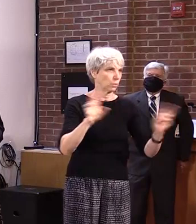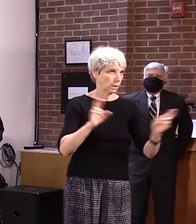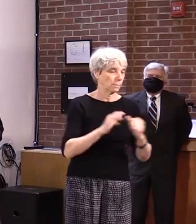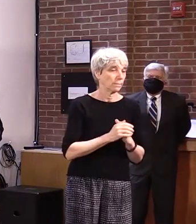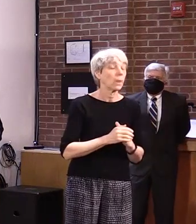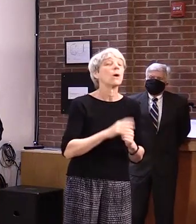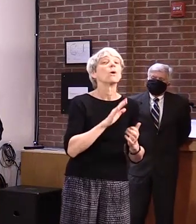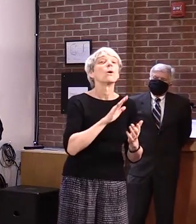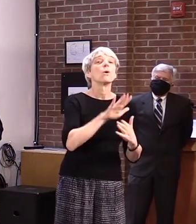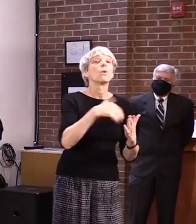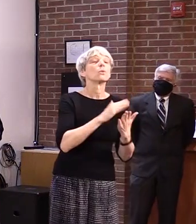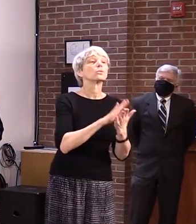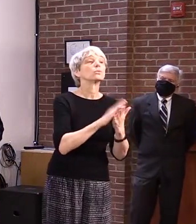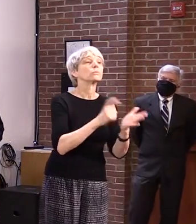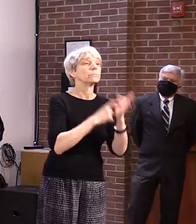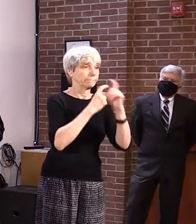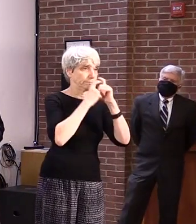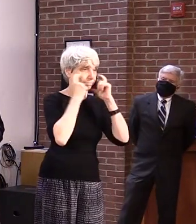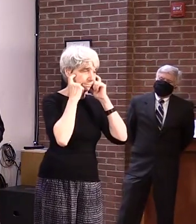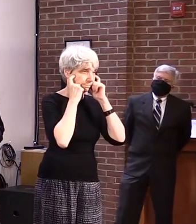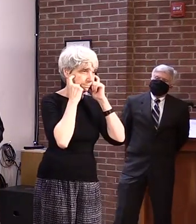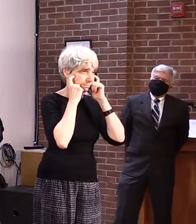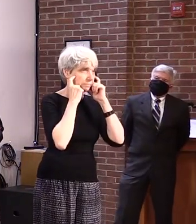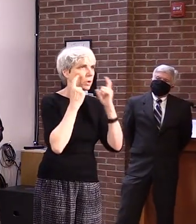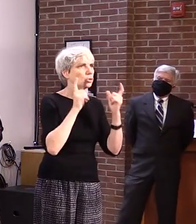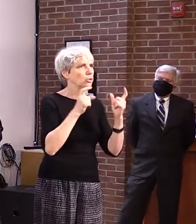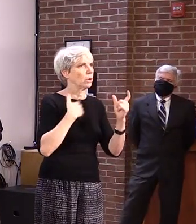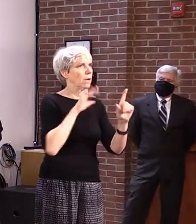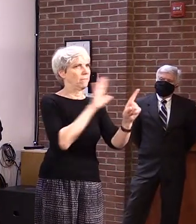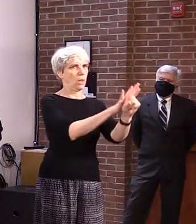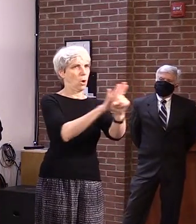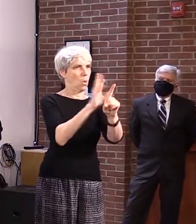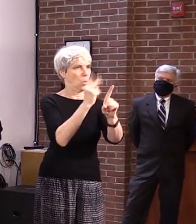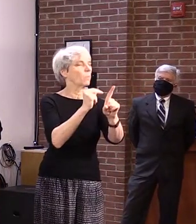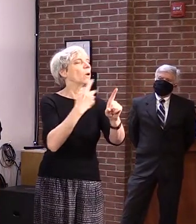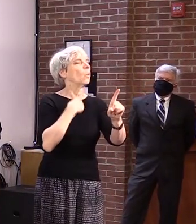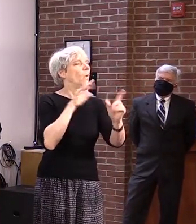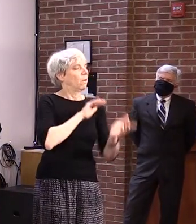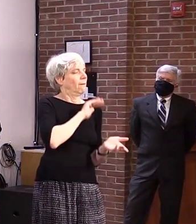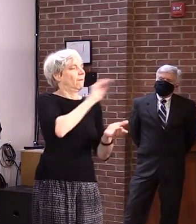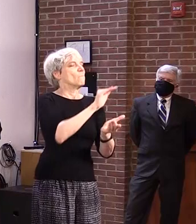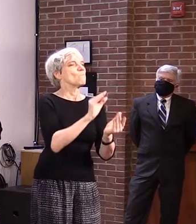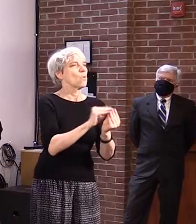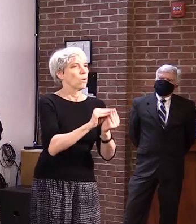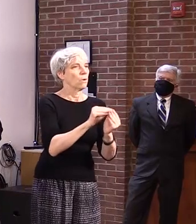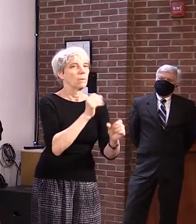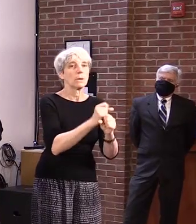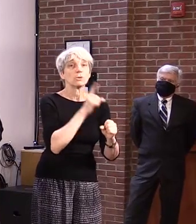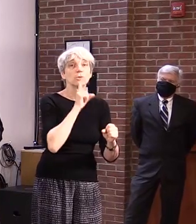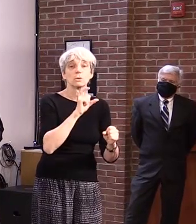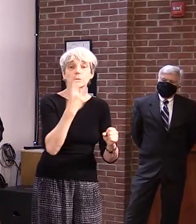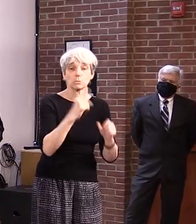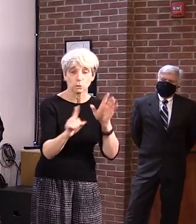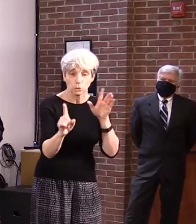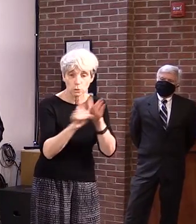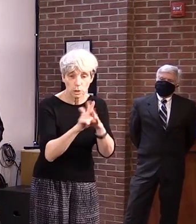schools. We are providing these additional face coverings to make sure that everyone who enters school has one if needed.